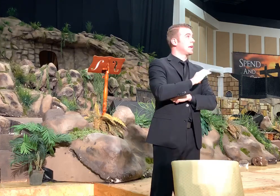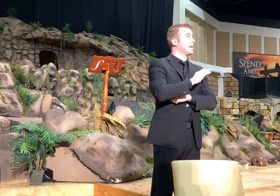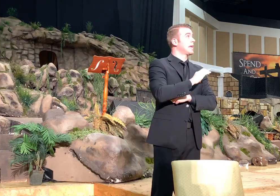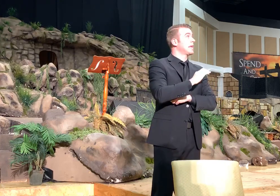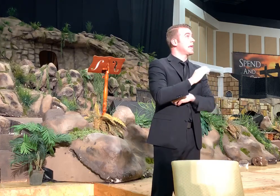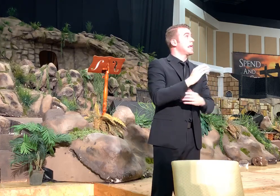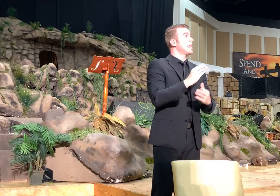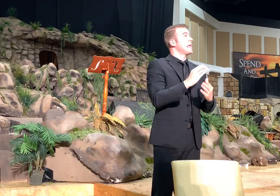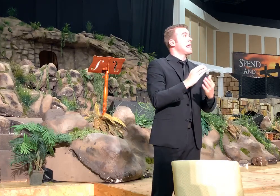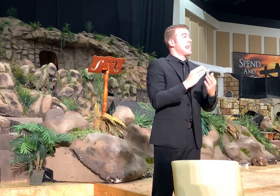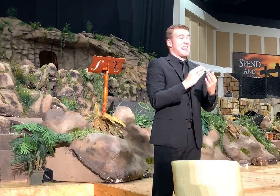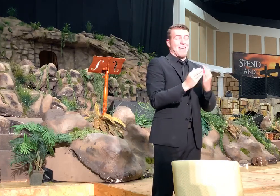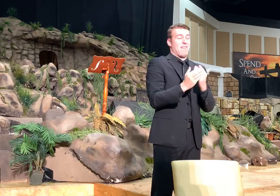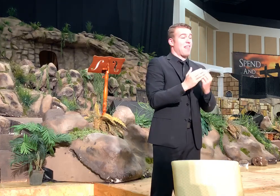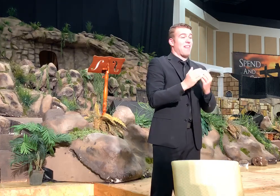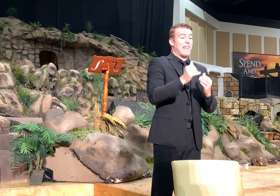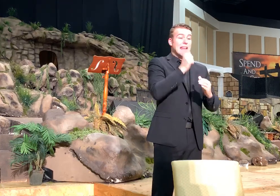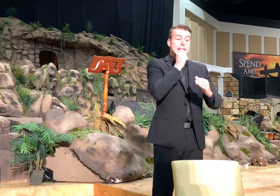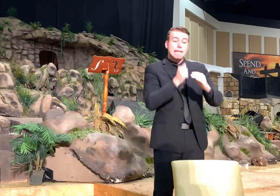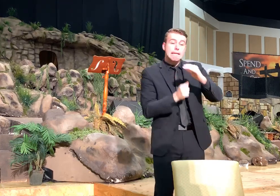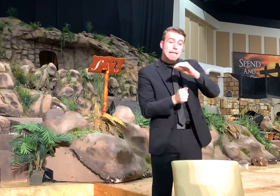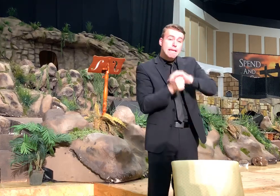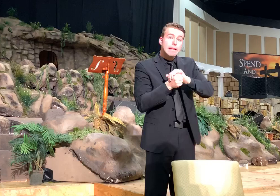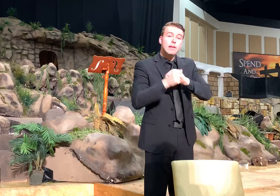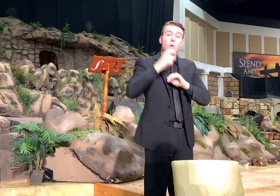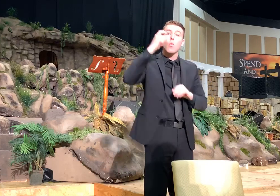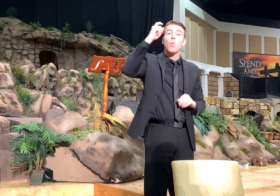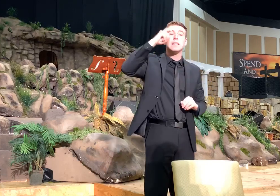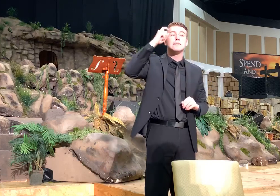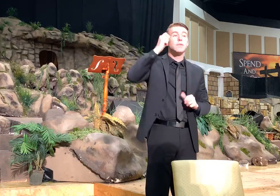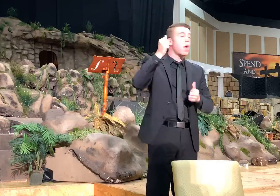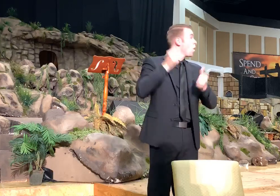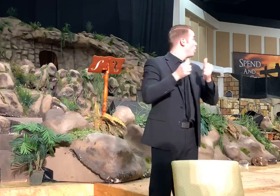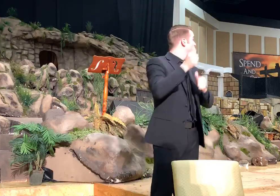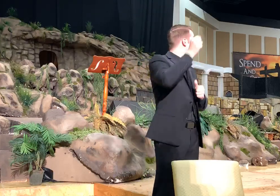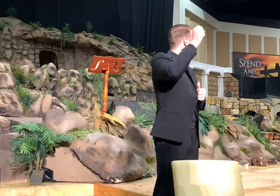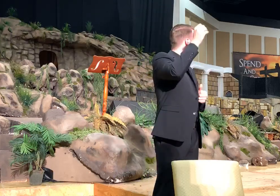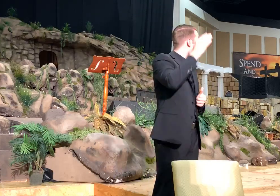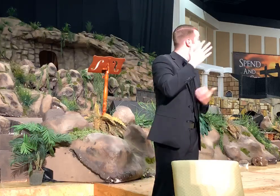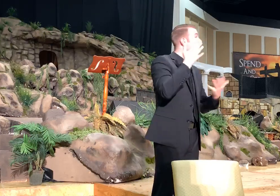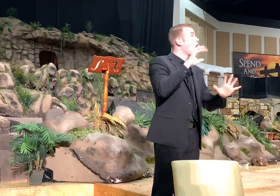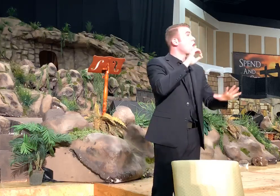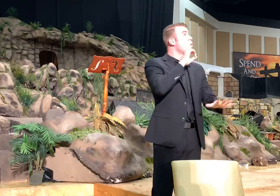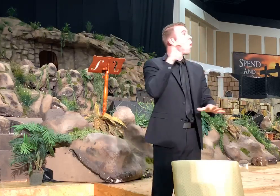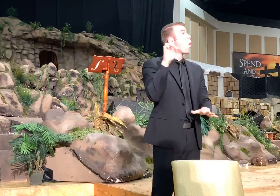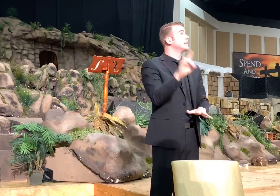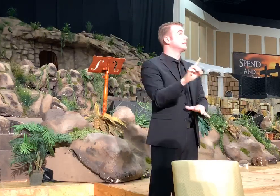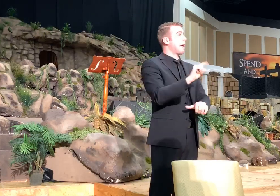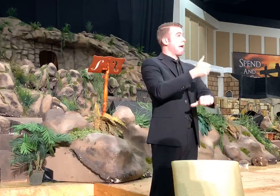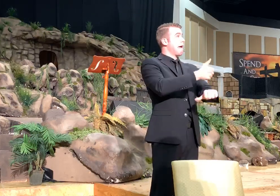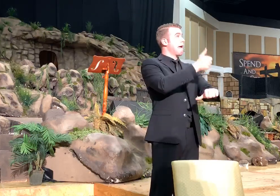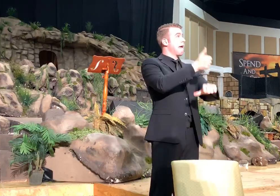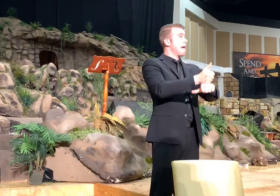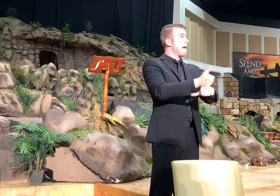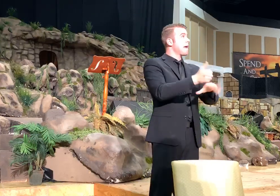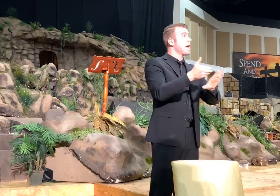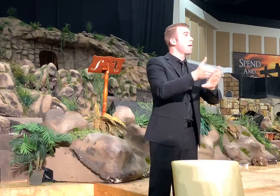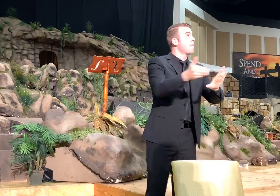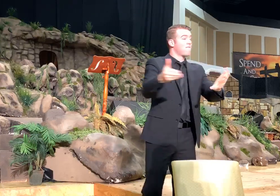even the hidden wisdom, which God ordained before